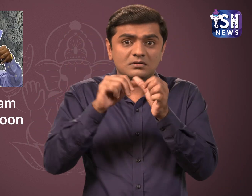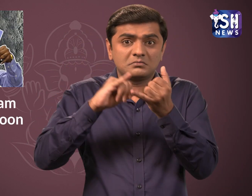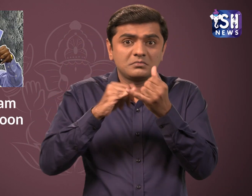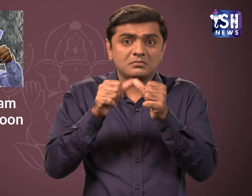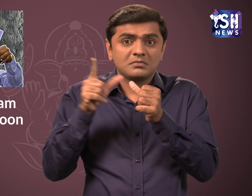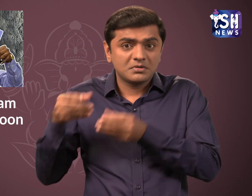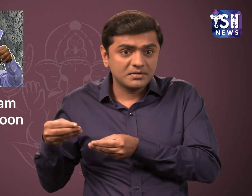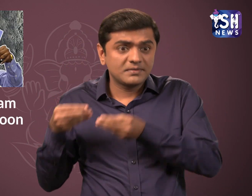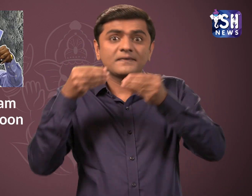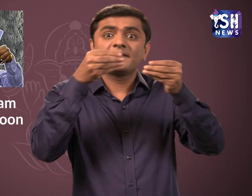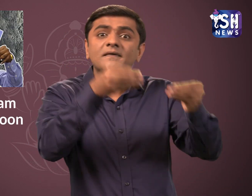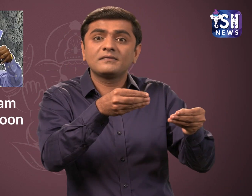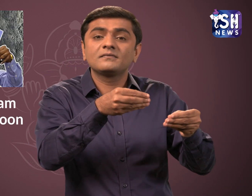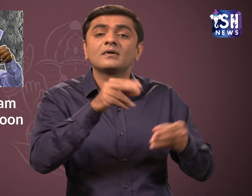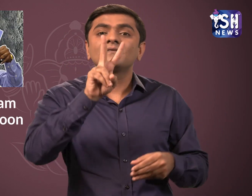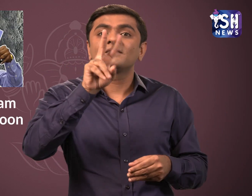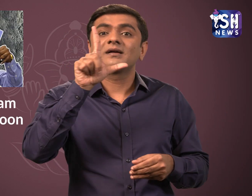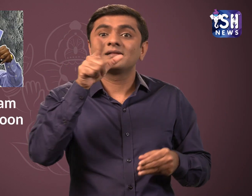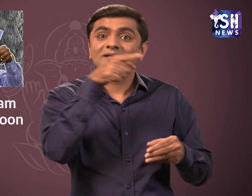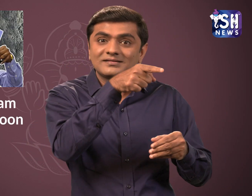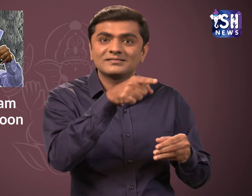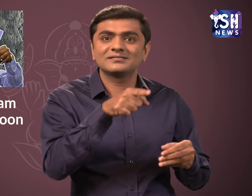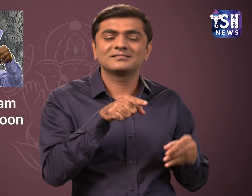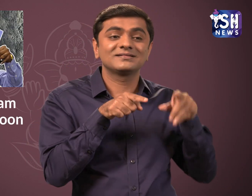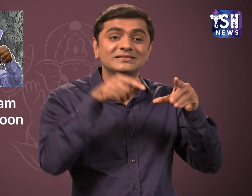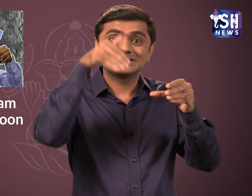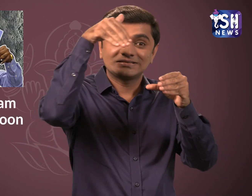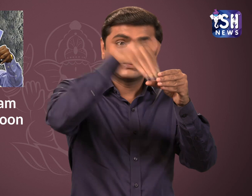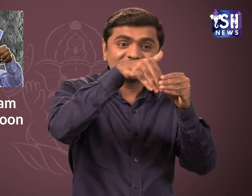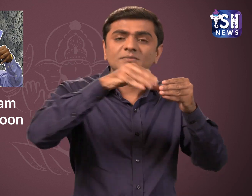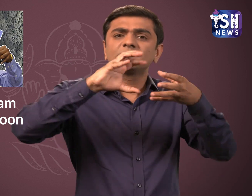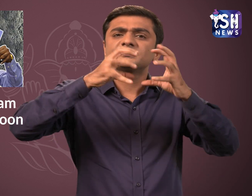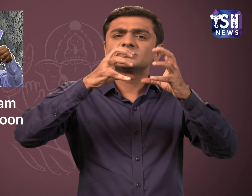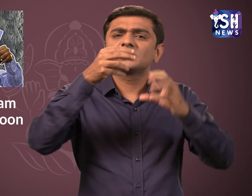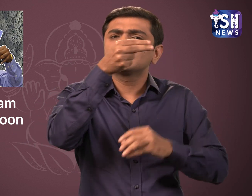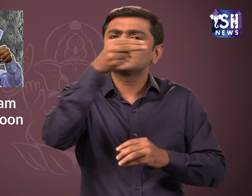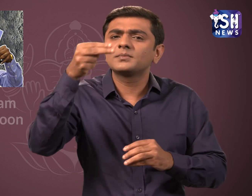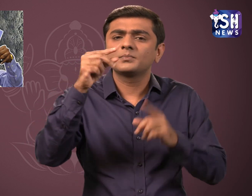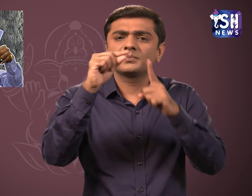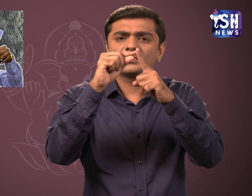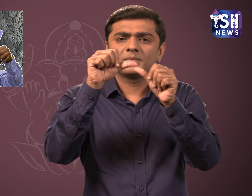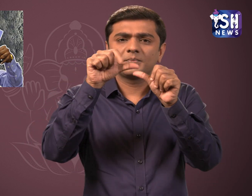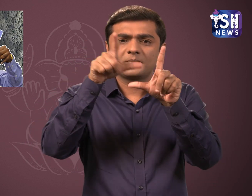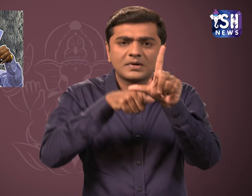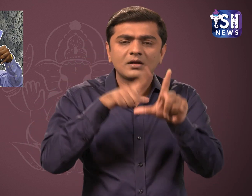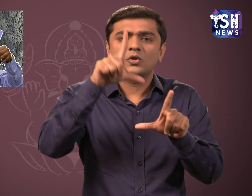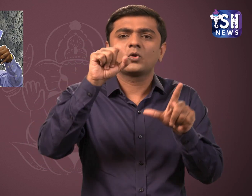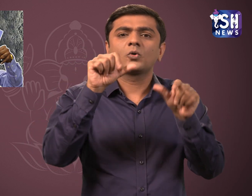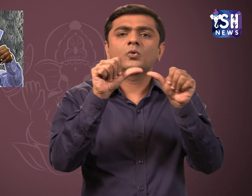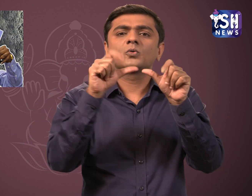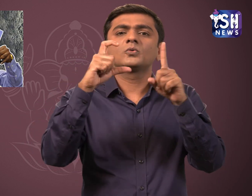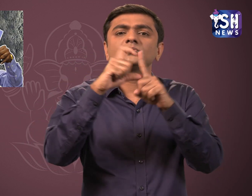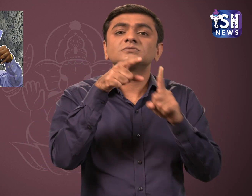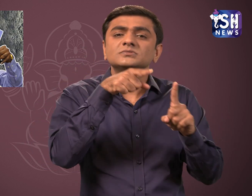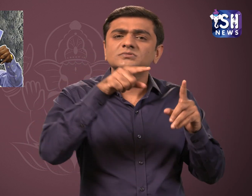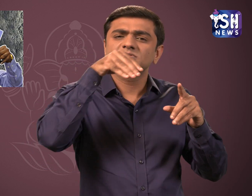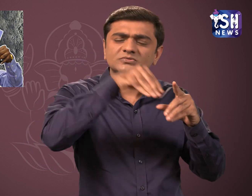NASA has also installed its payload which will help find out how the lander lost contact. hand. NASA